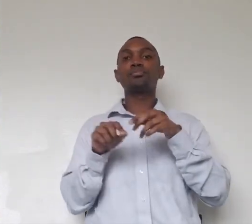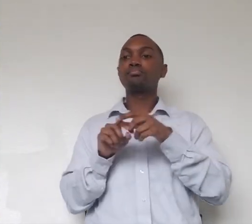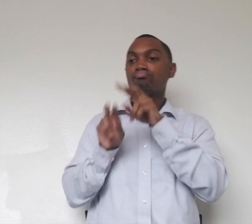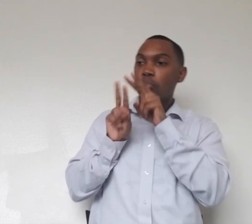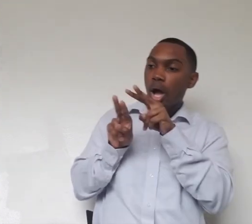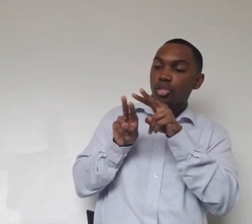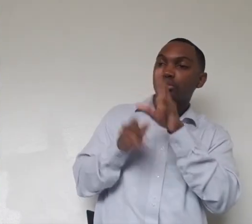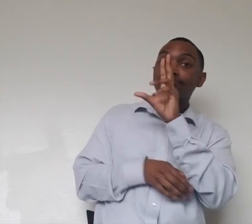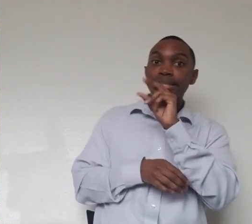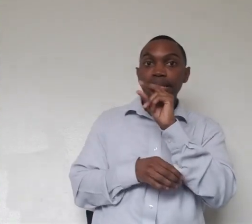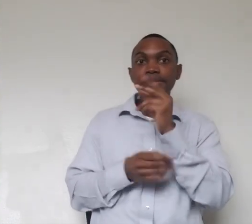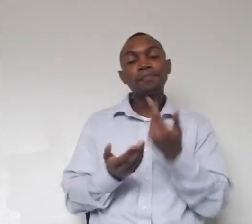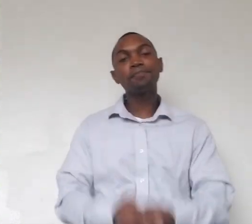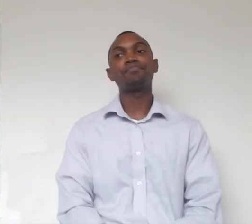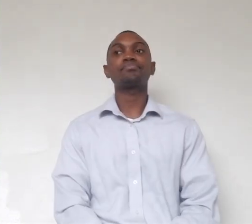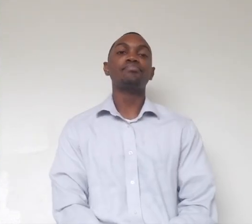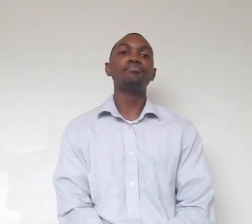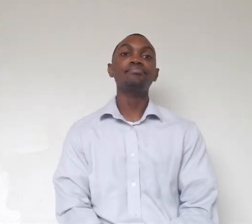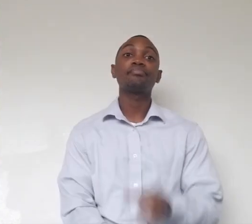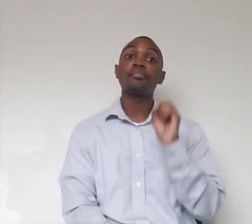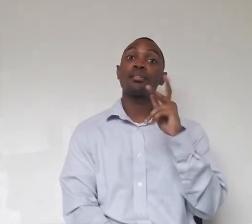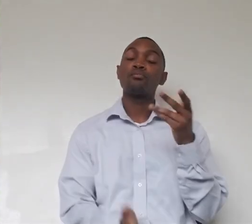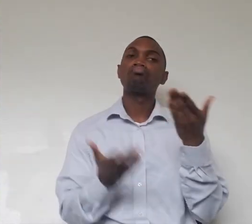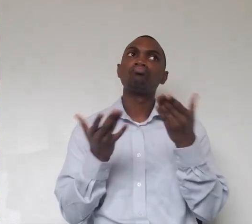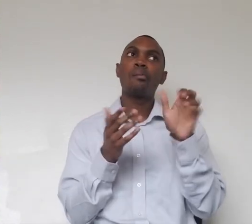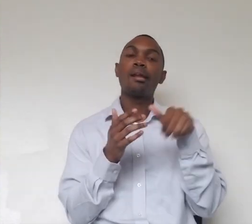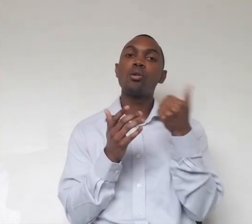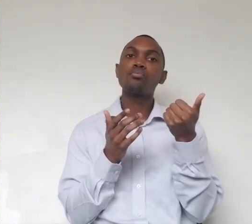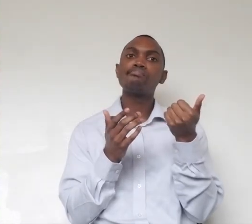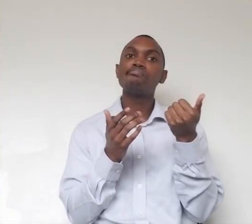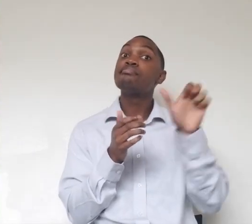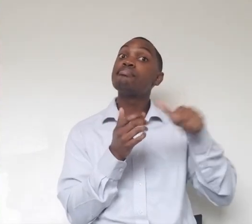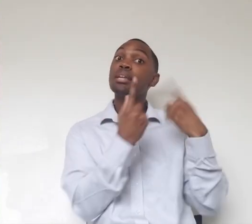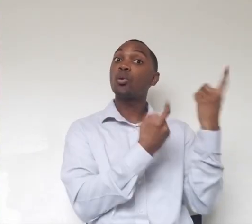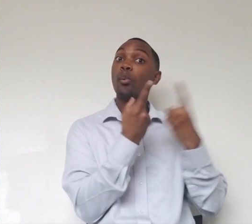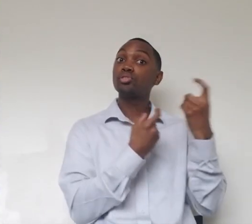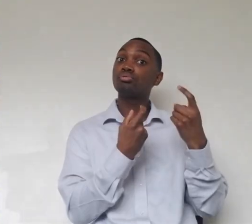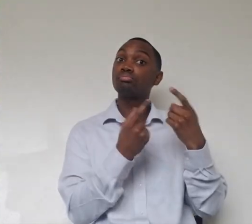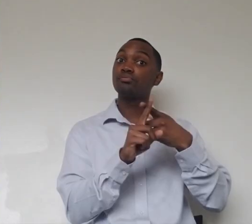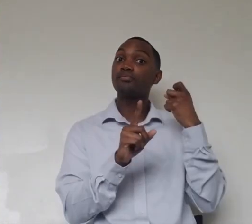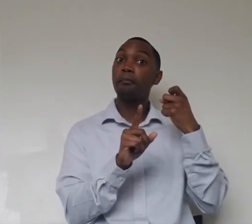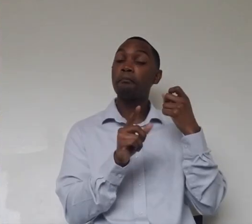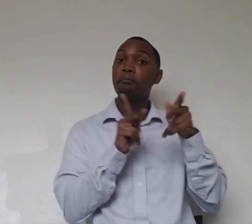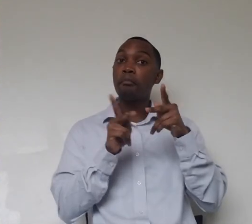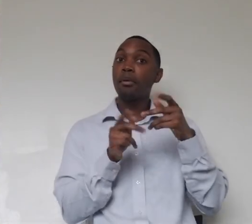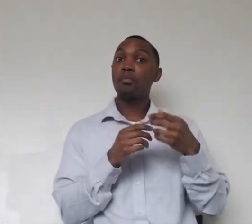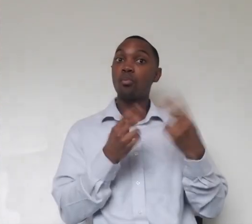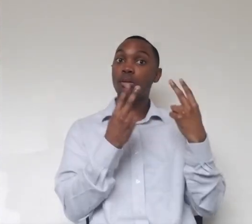Let's see here. Do we have any questions from our viewers? Yeah, we did get a couple questions about